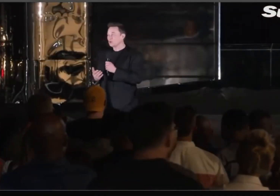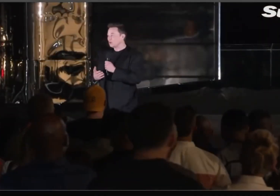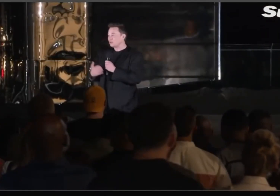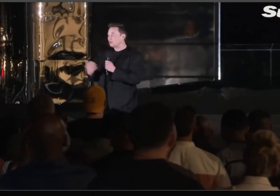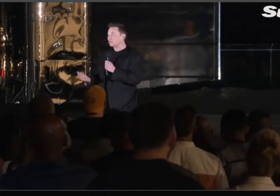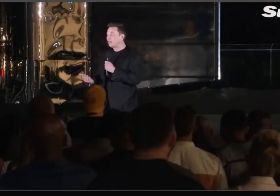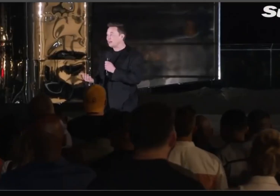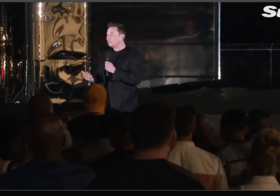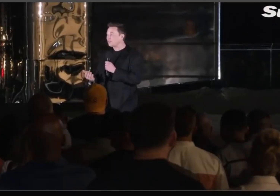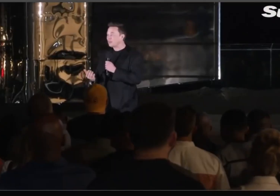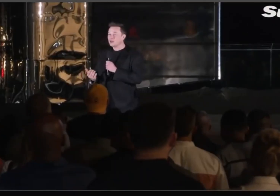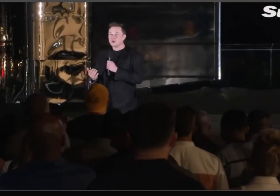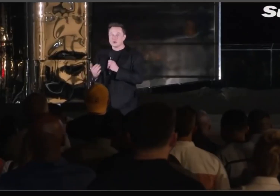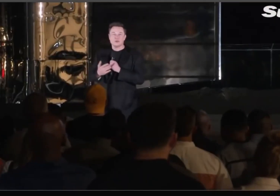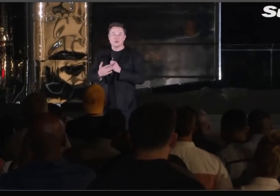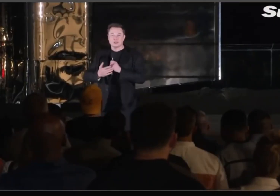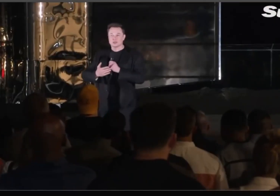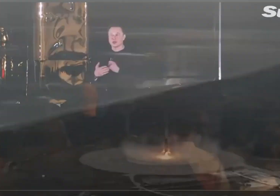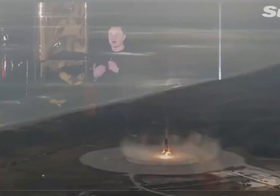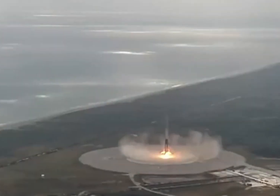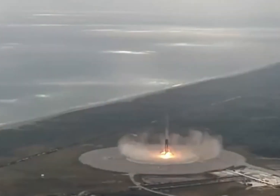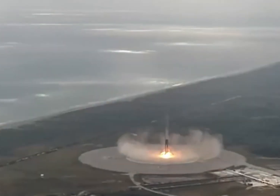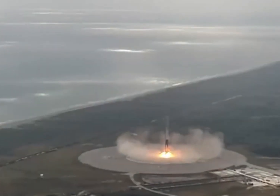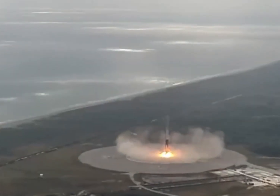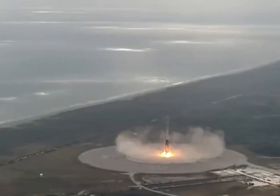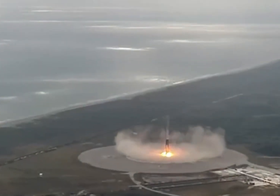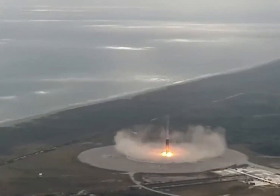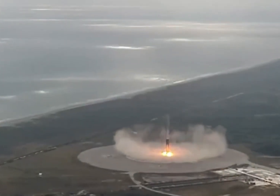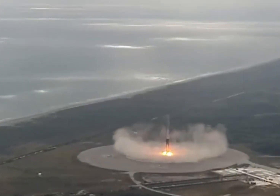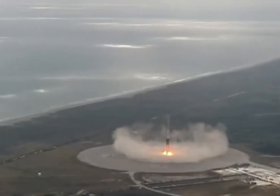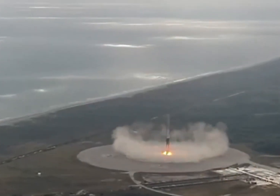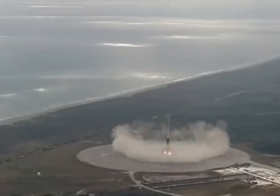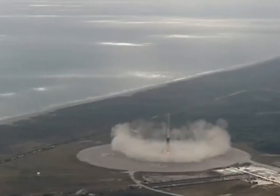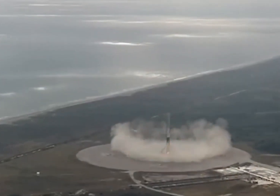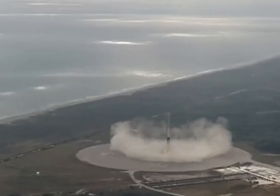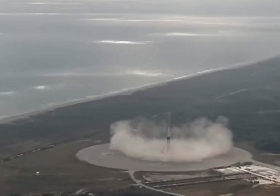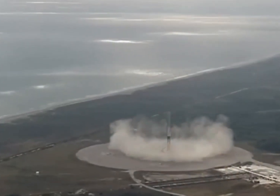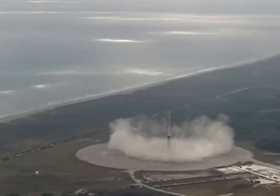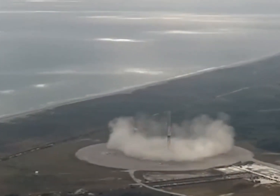could afford to fly. So he found a way to have them land safely so they can be used again.